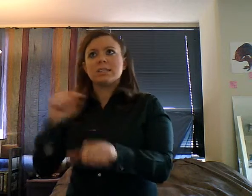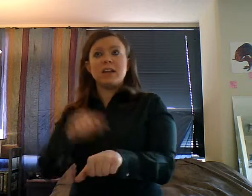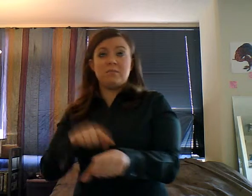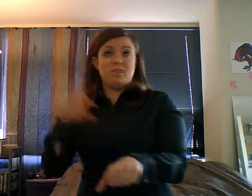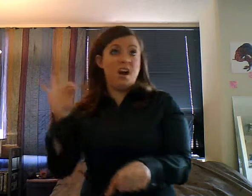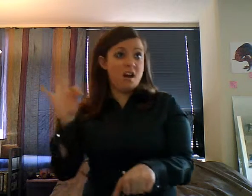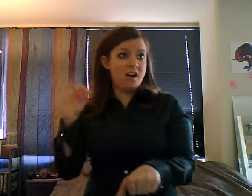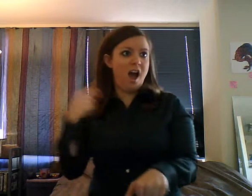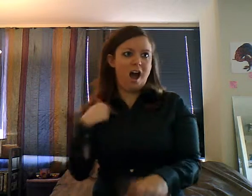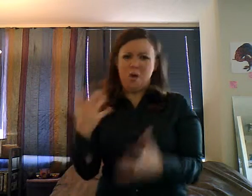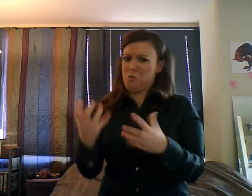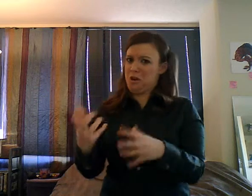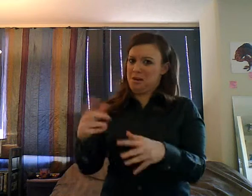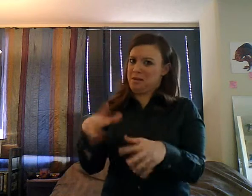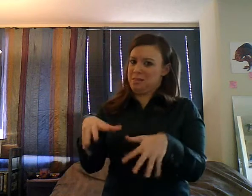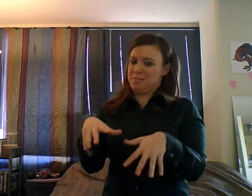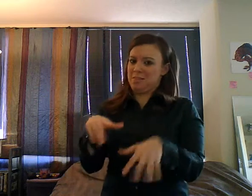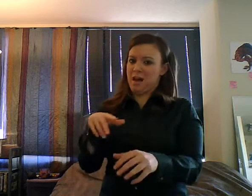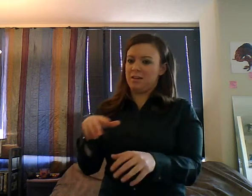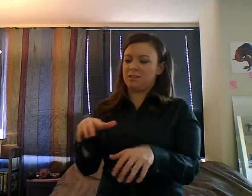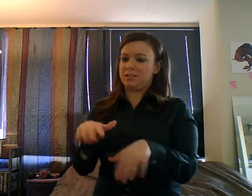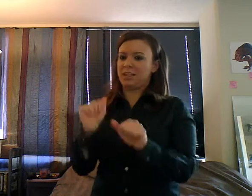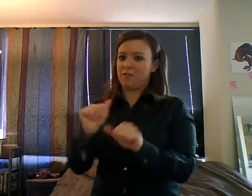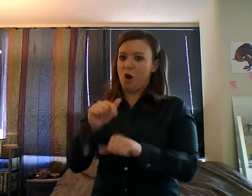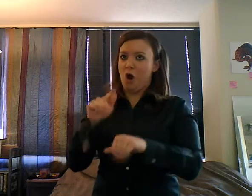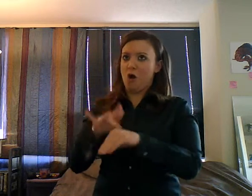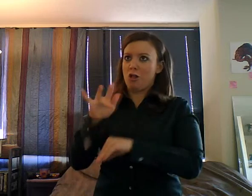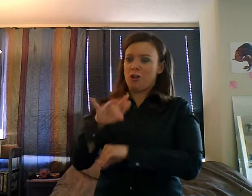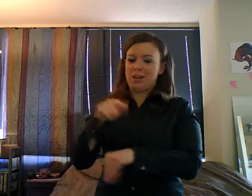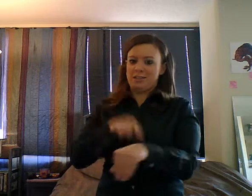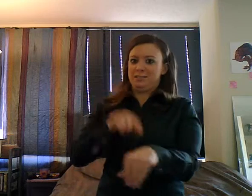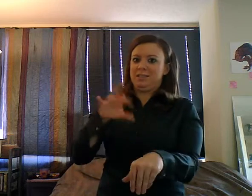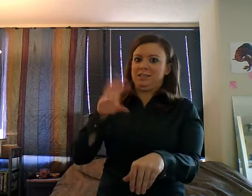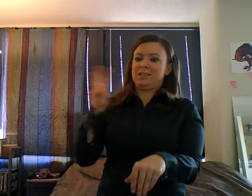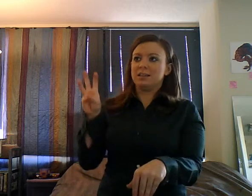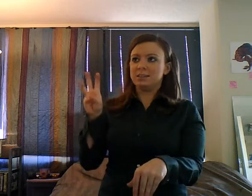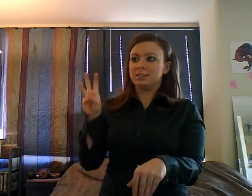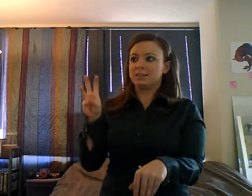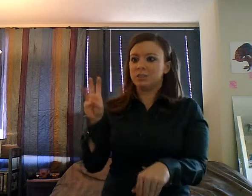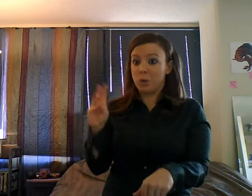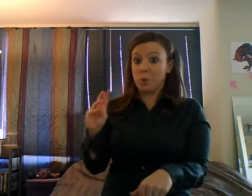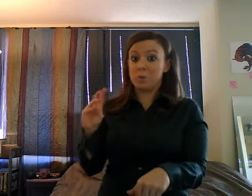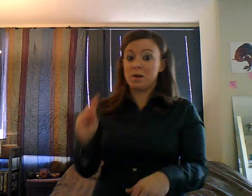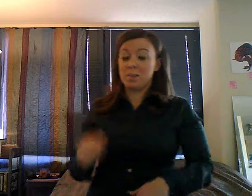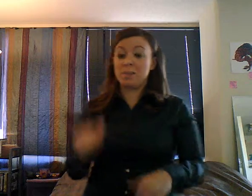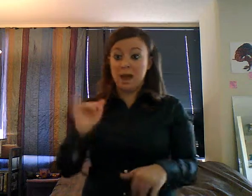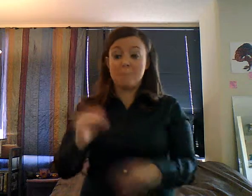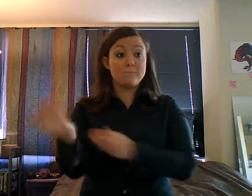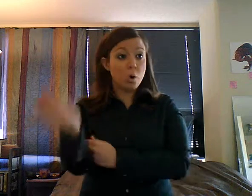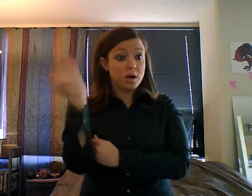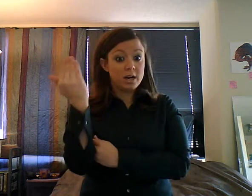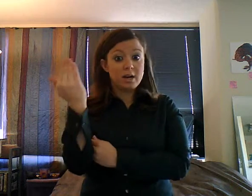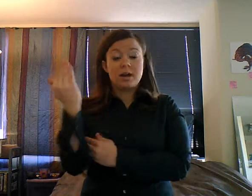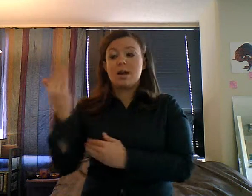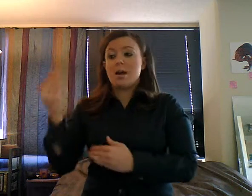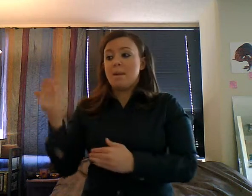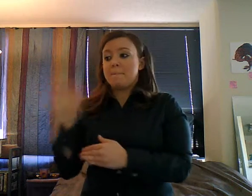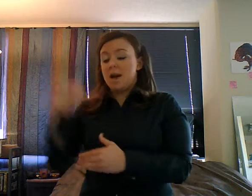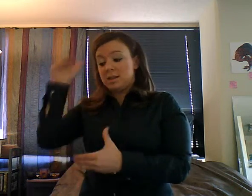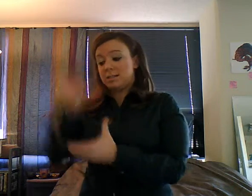on CNN, and he said, um, it's looking pretty cool down there. I don't know if we're going be able to make it. And inside, I was immediately, like, really upset